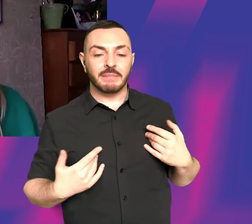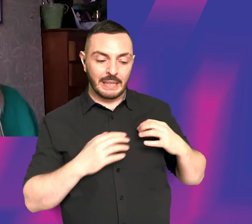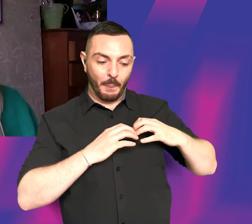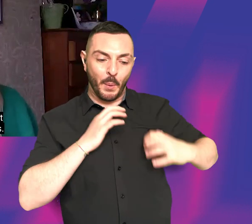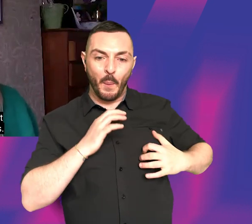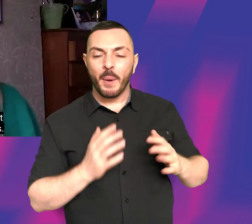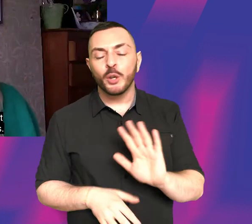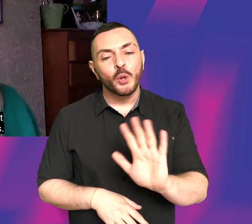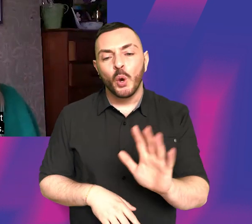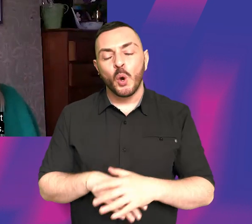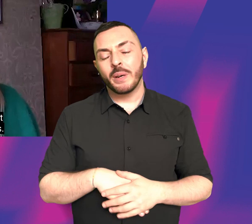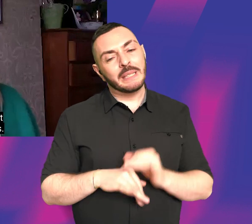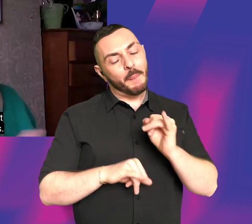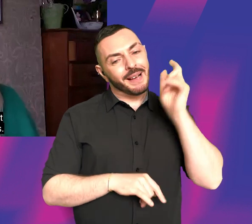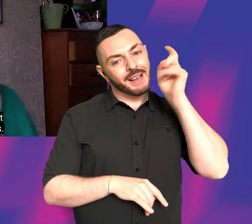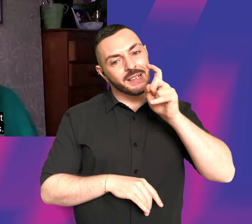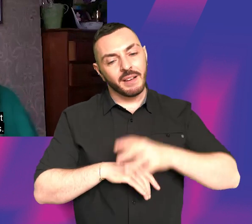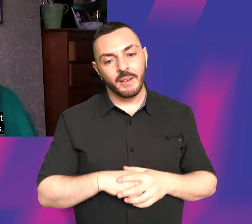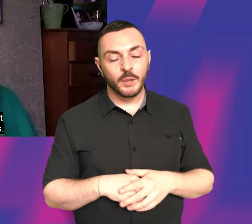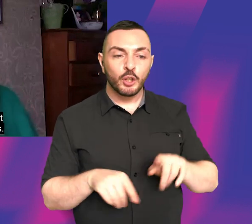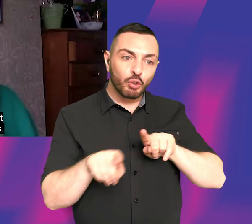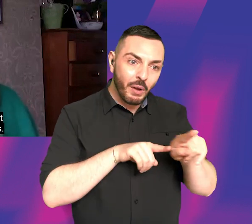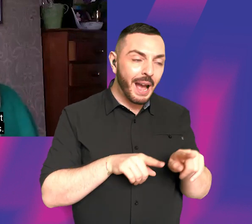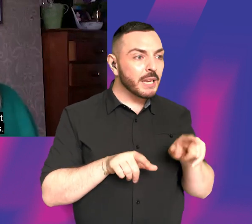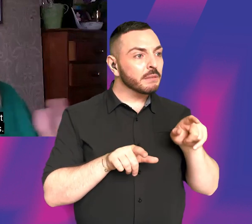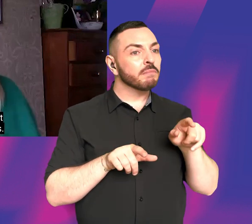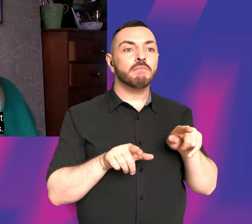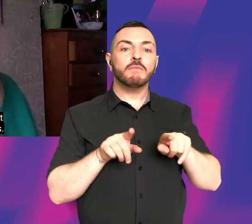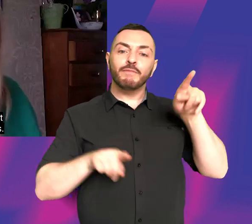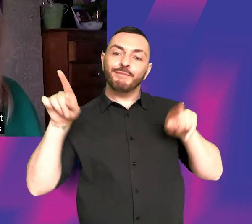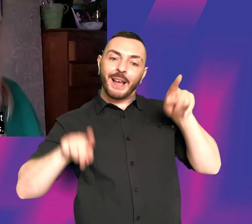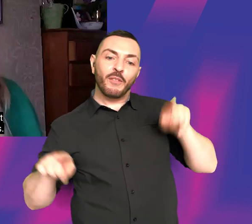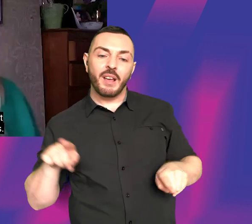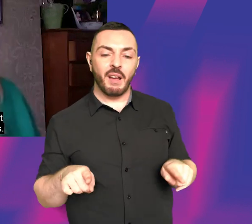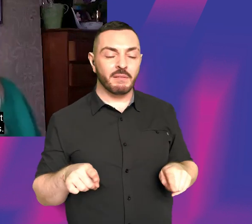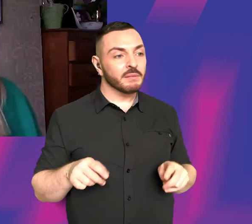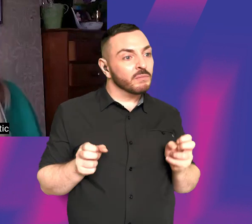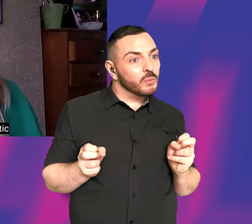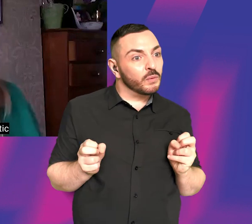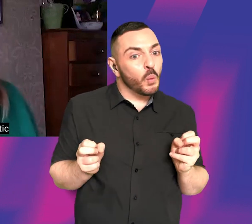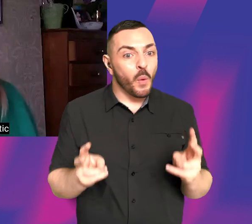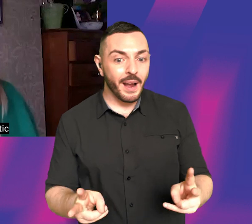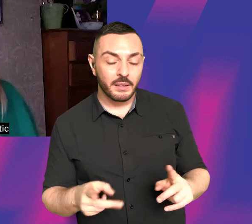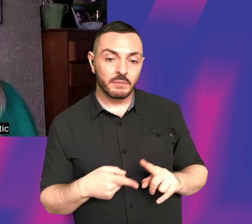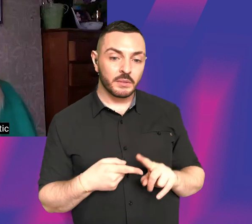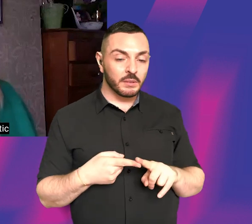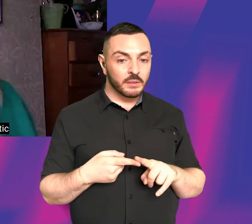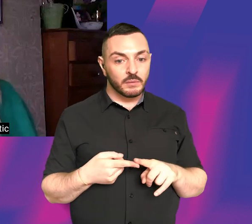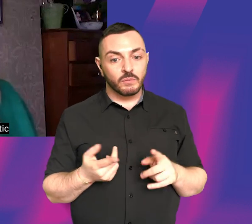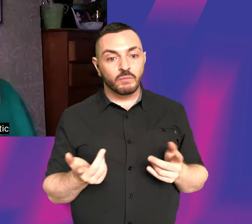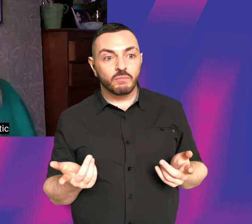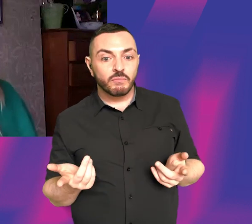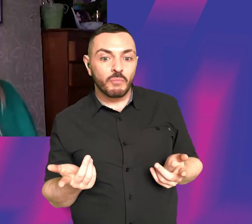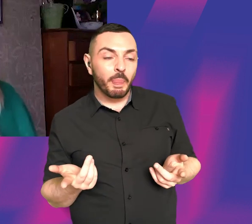bad idea. Like try and write in lots of different genres, like write different mediums. Like if you've never tried to write